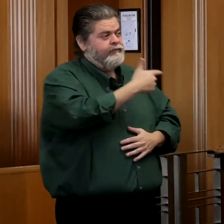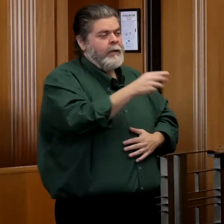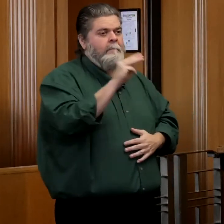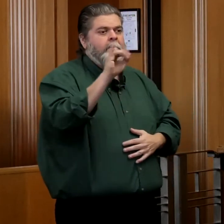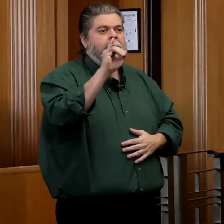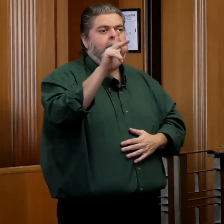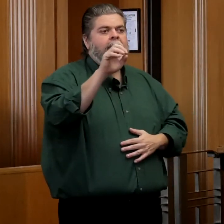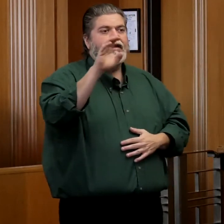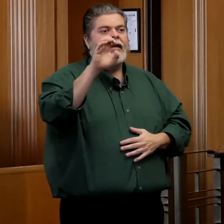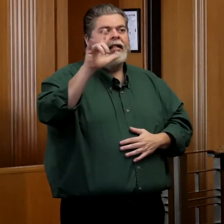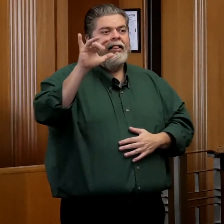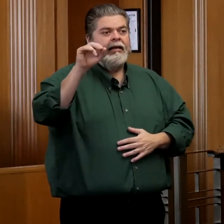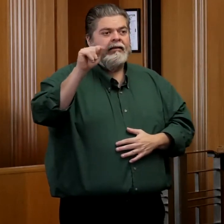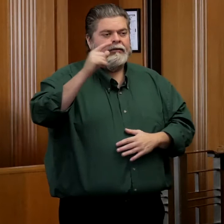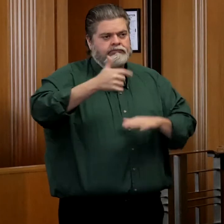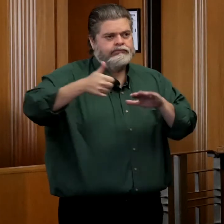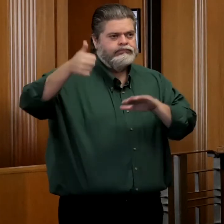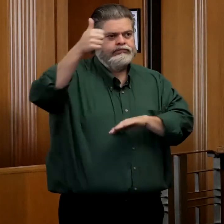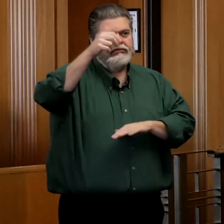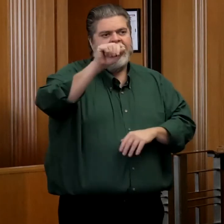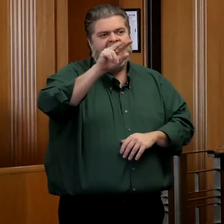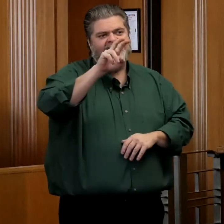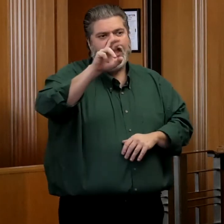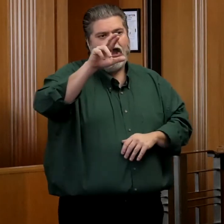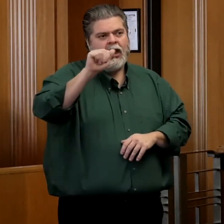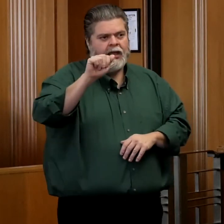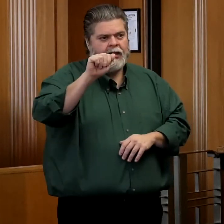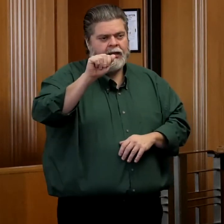Elliott. He's the chief medical officer for Avera McKinnon.